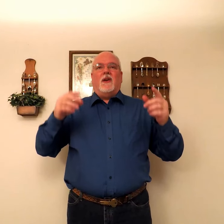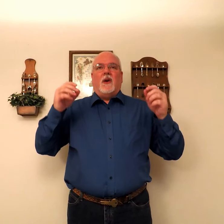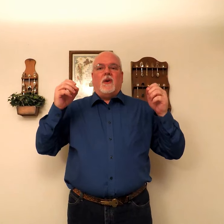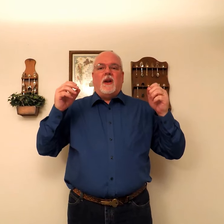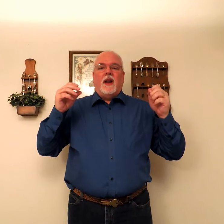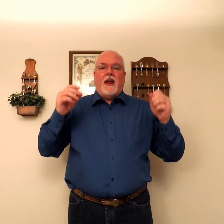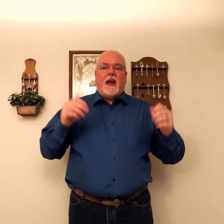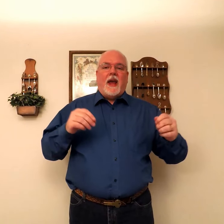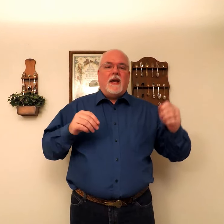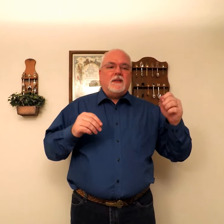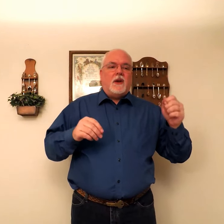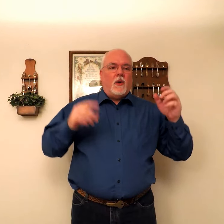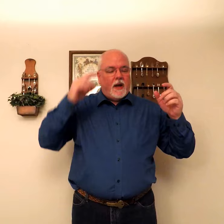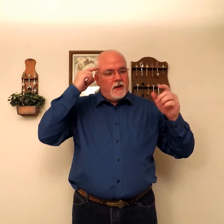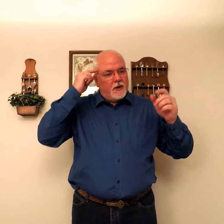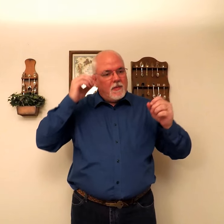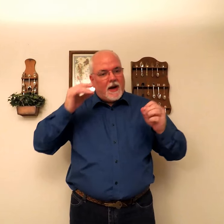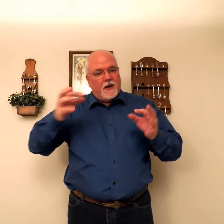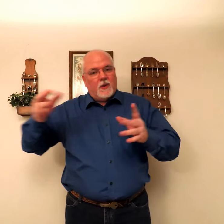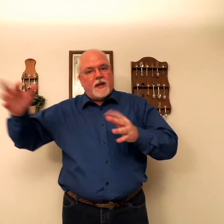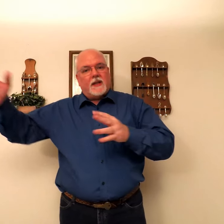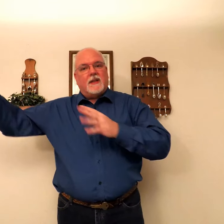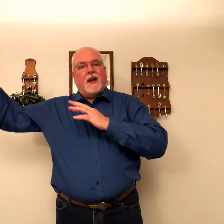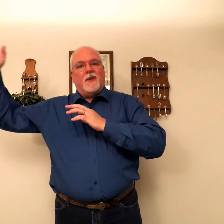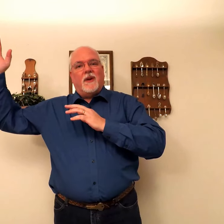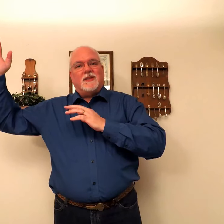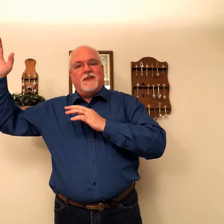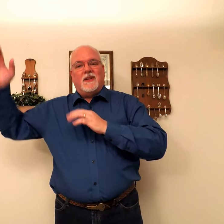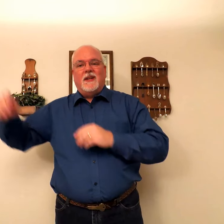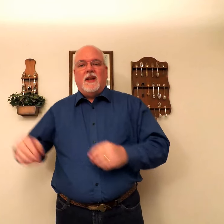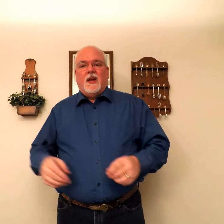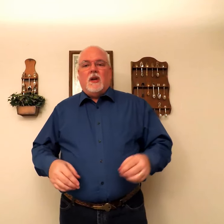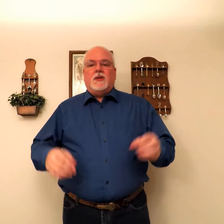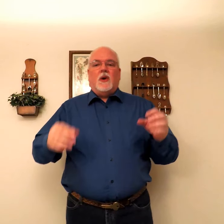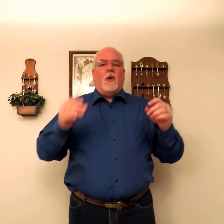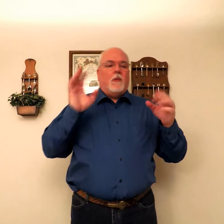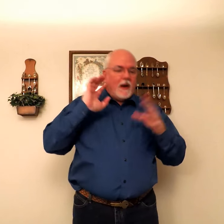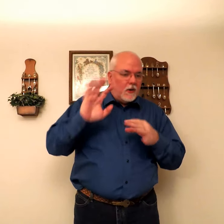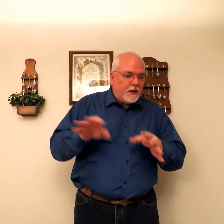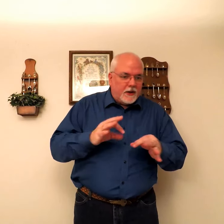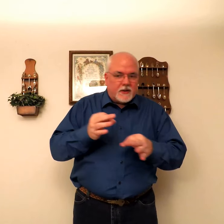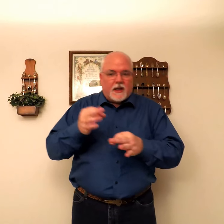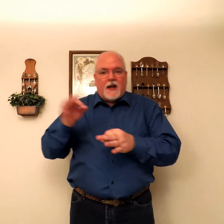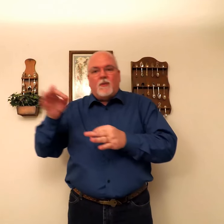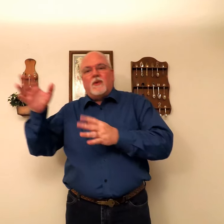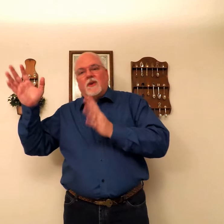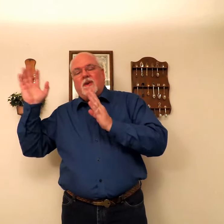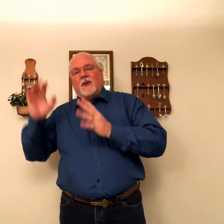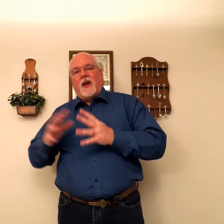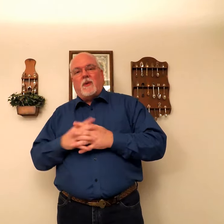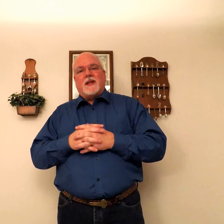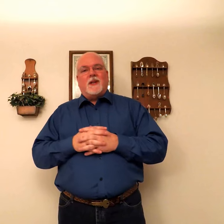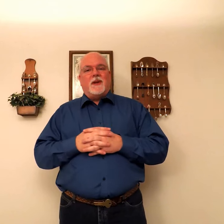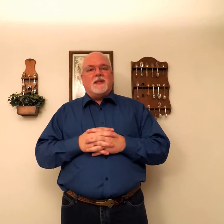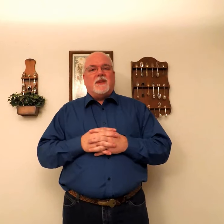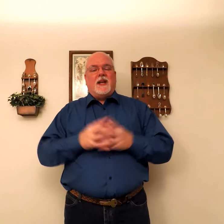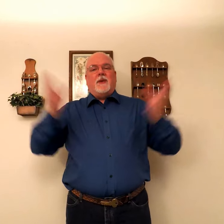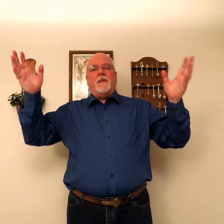You'll go. As. Okay. And then your mind knows how to sign the rest of it. So. By order that you sign. You know how to sign the rest of it. Anyway.